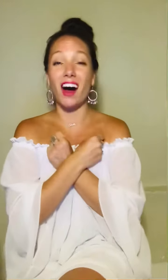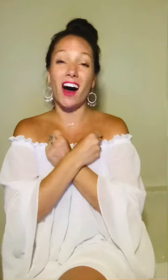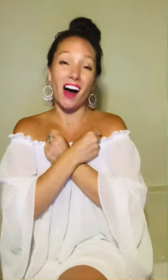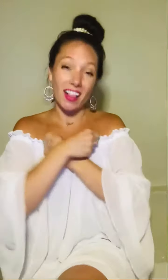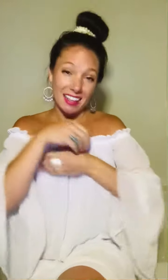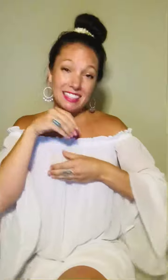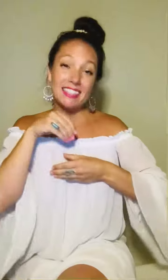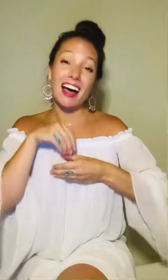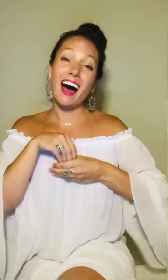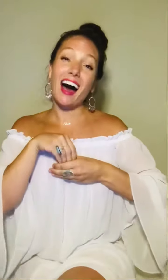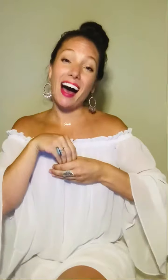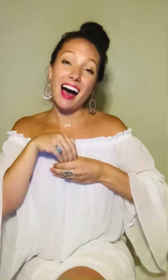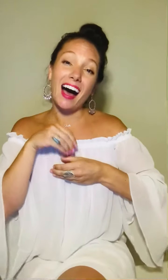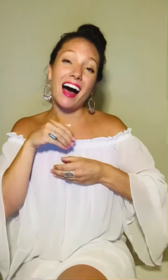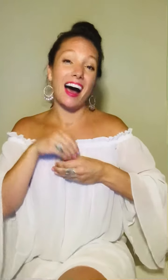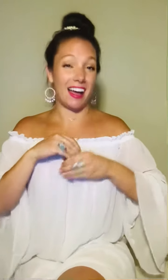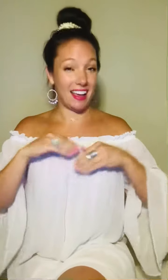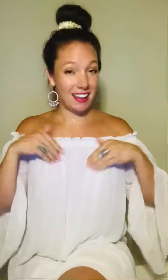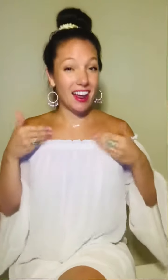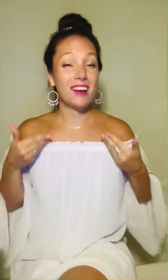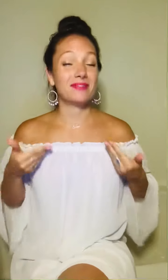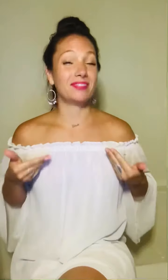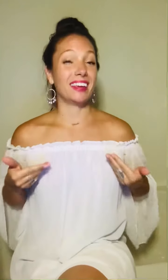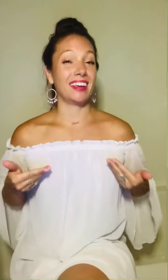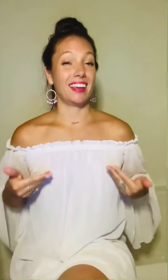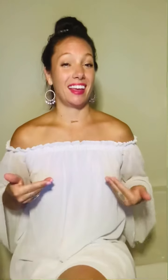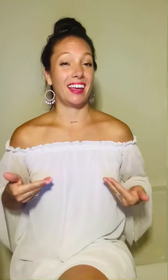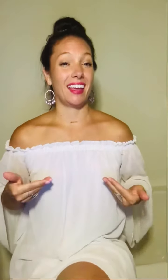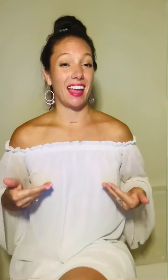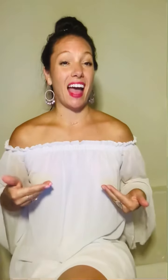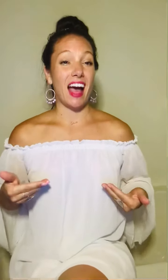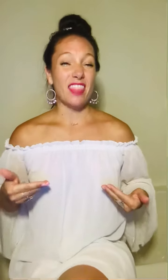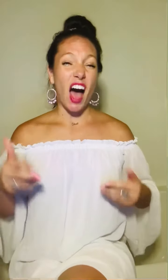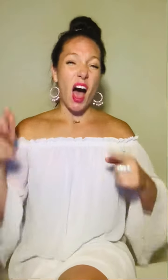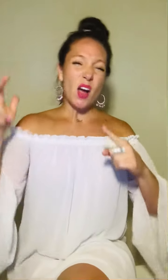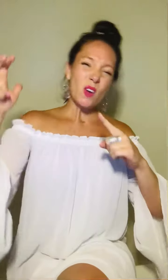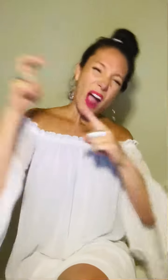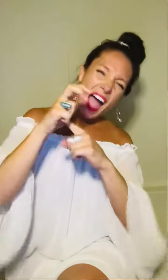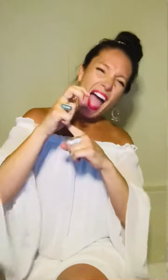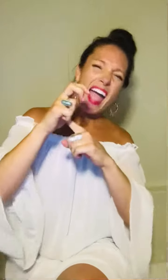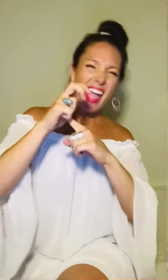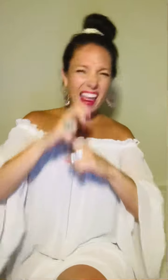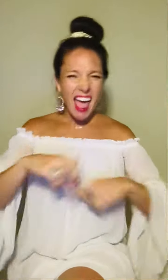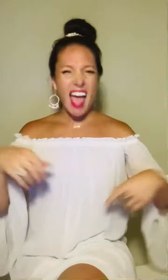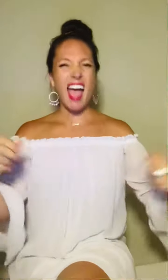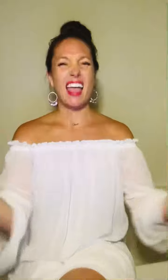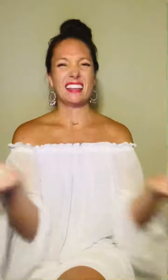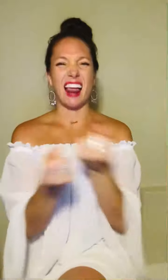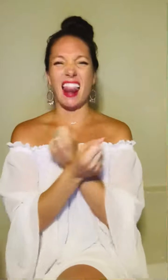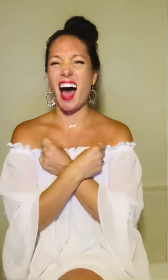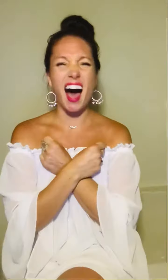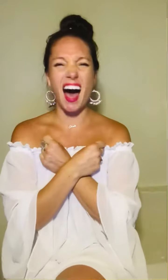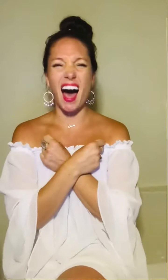all inside of me The greatest love